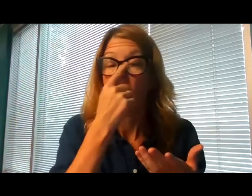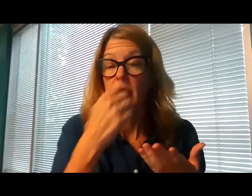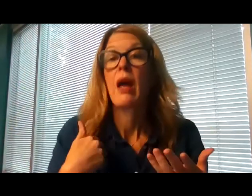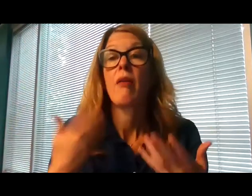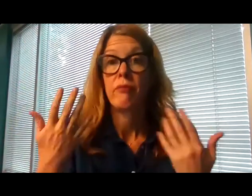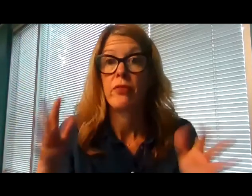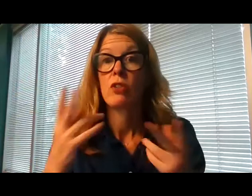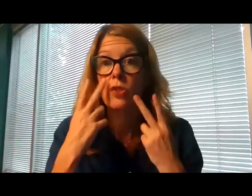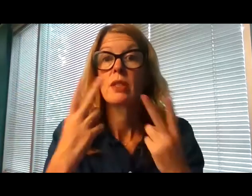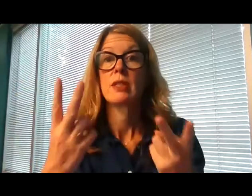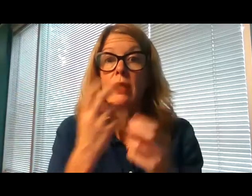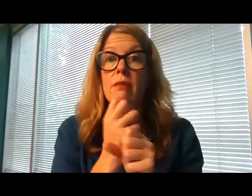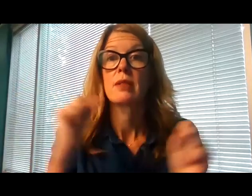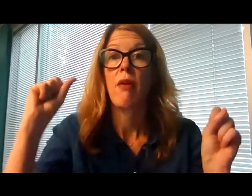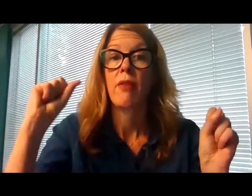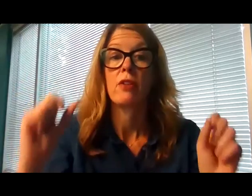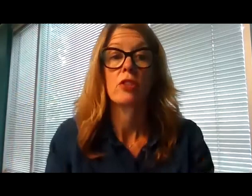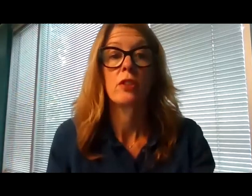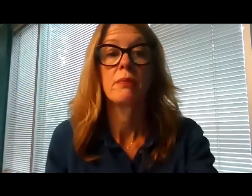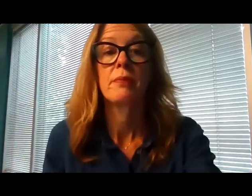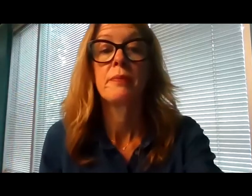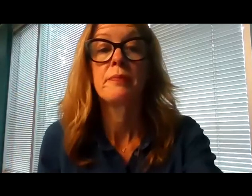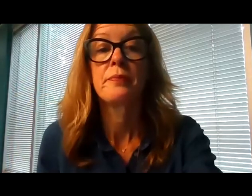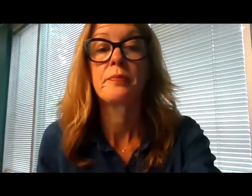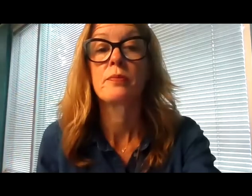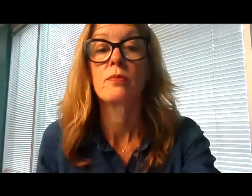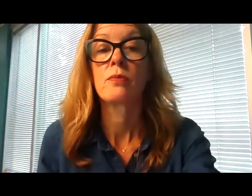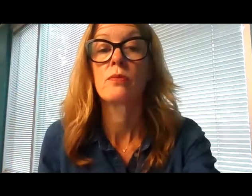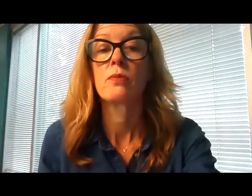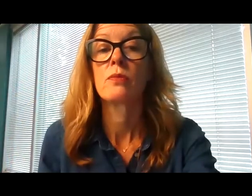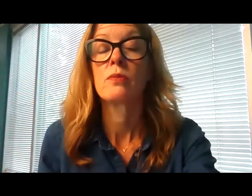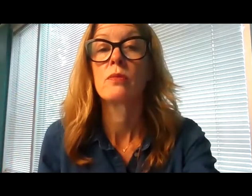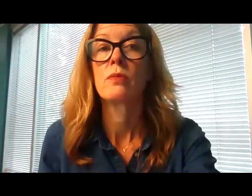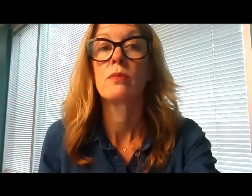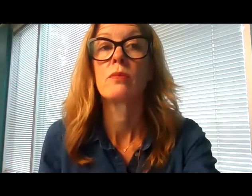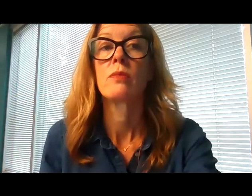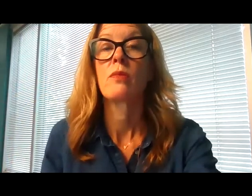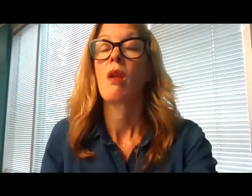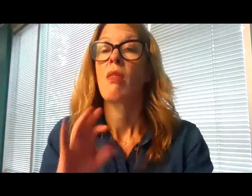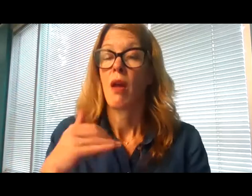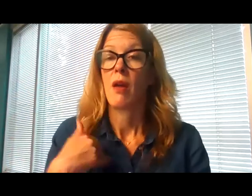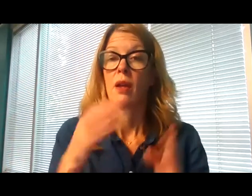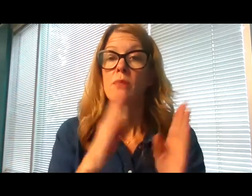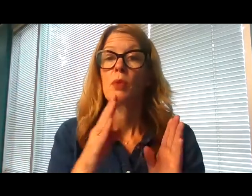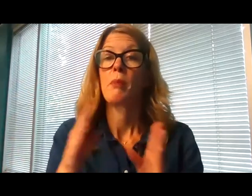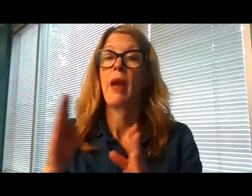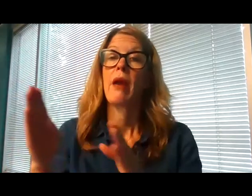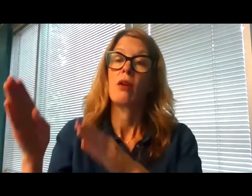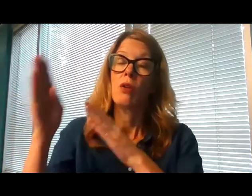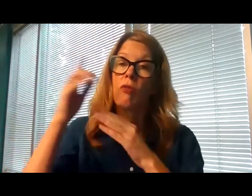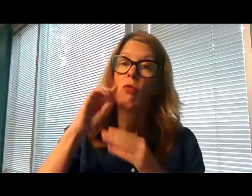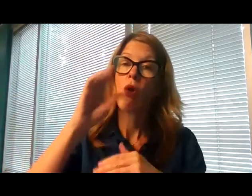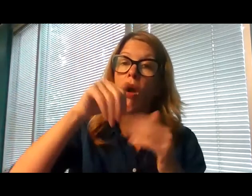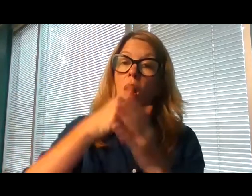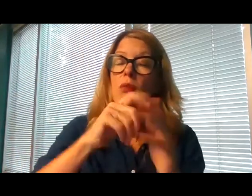salvation, which thou hast prepared before the face of all people.